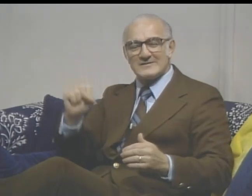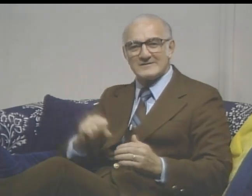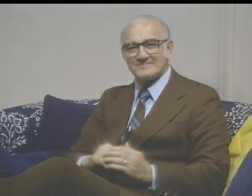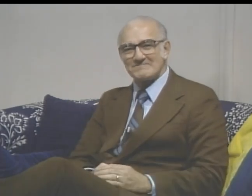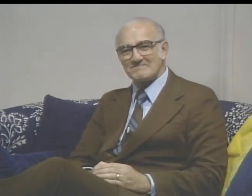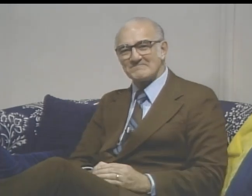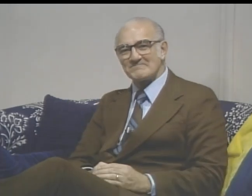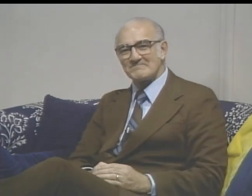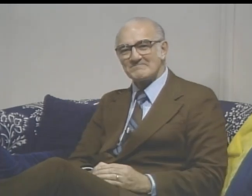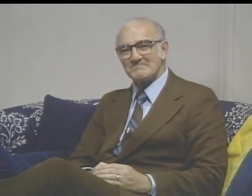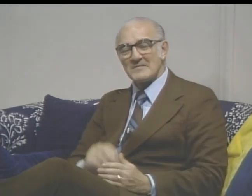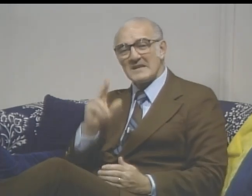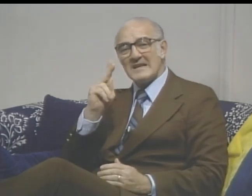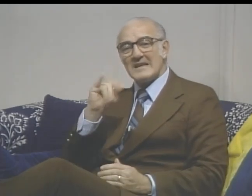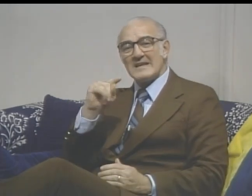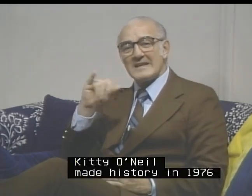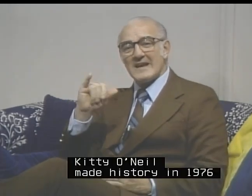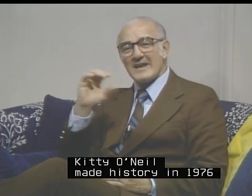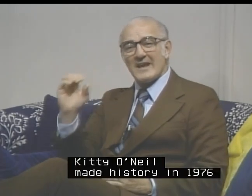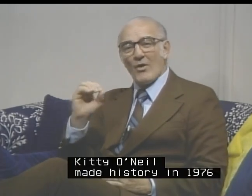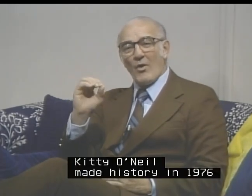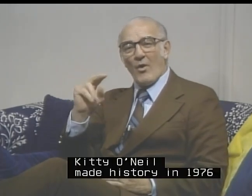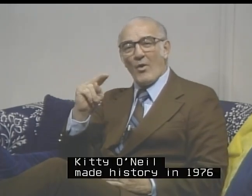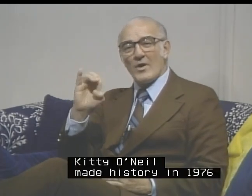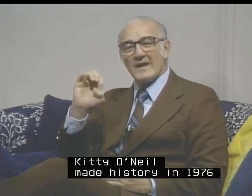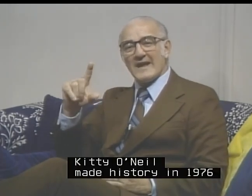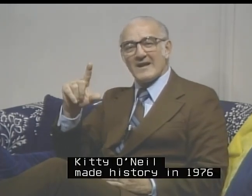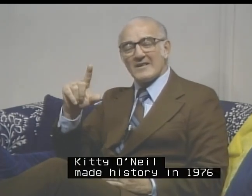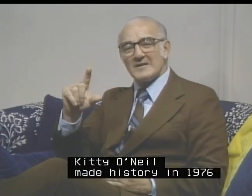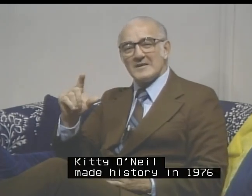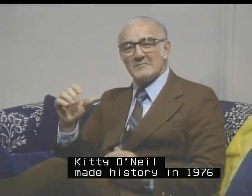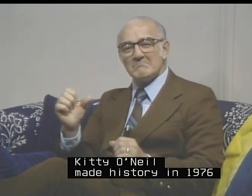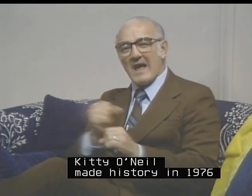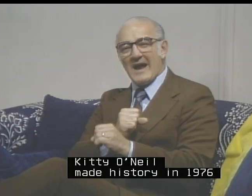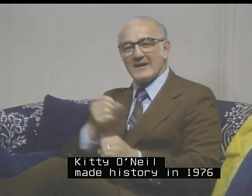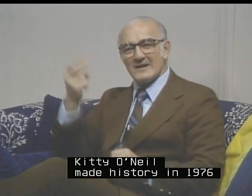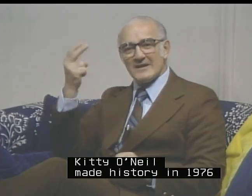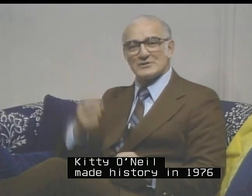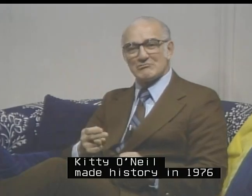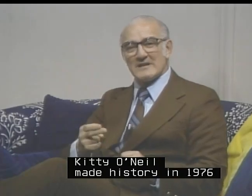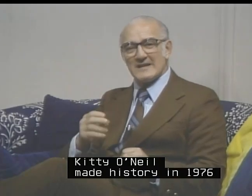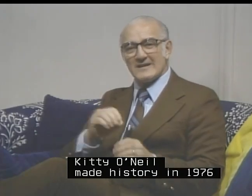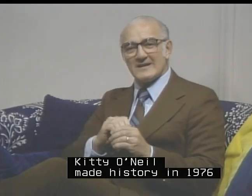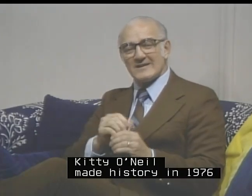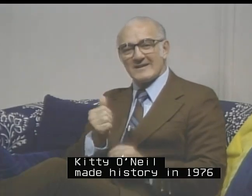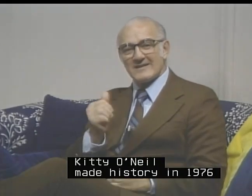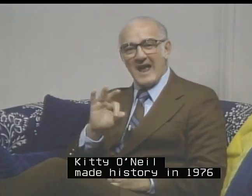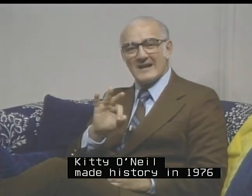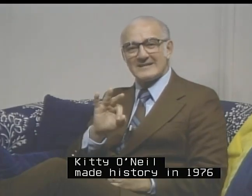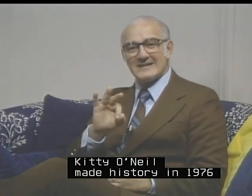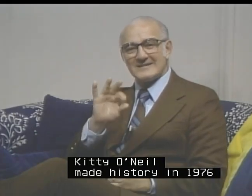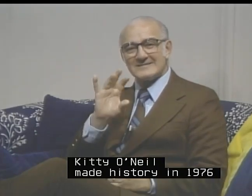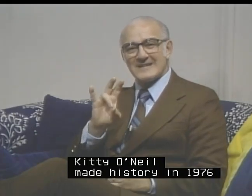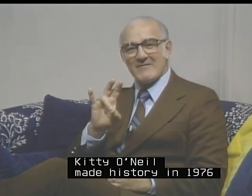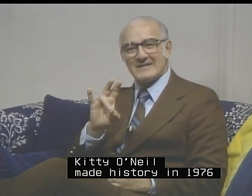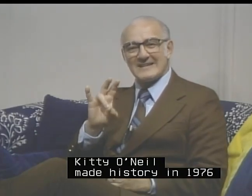Kitty O'Neil made history in 1976